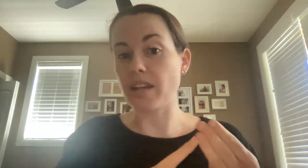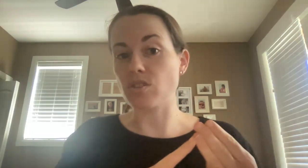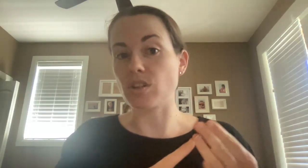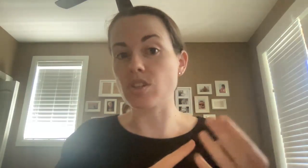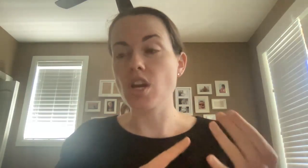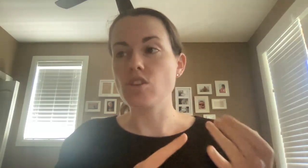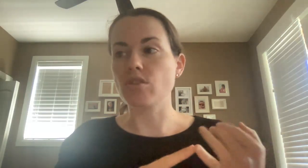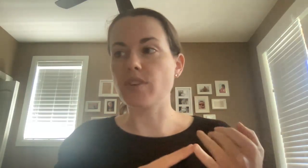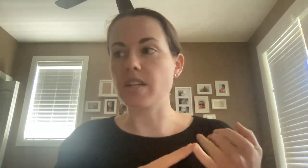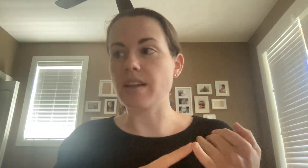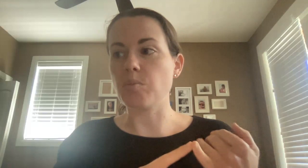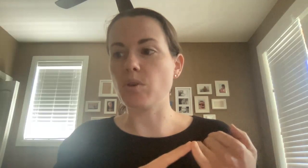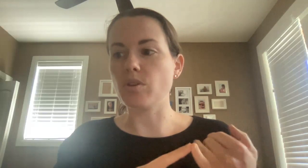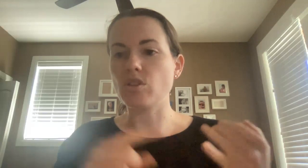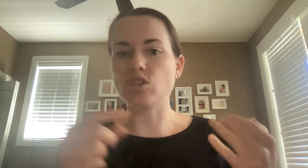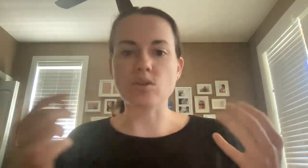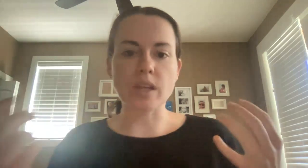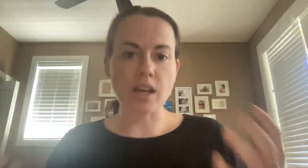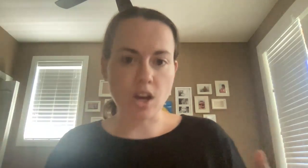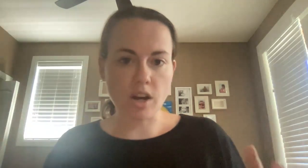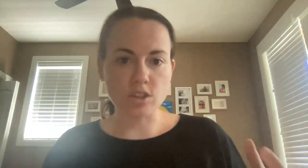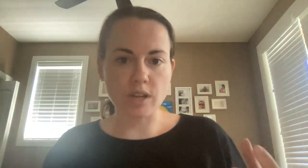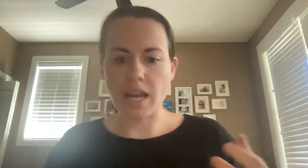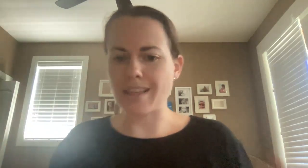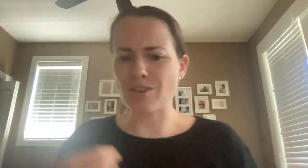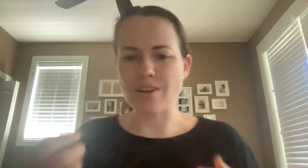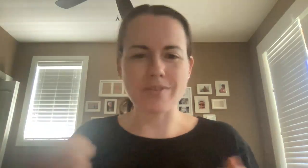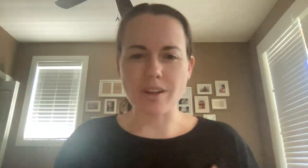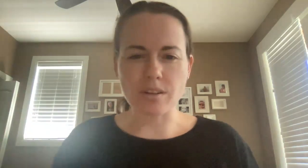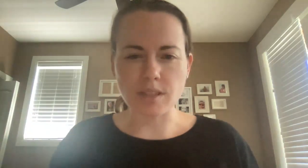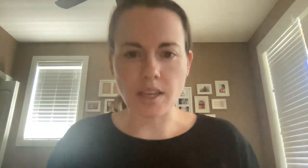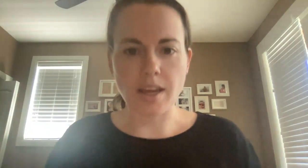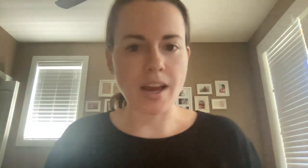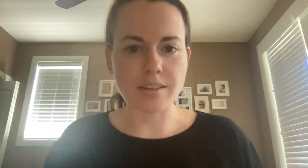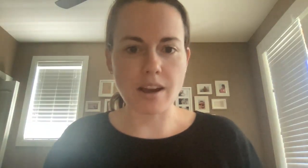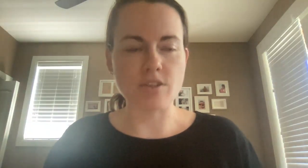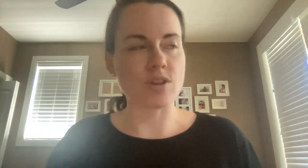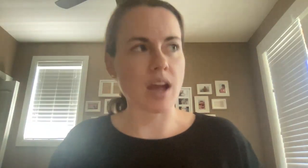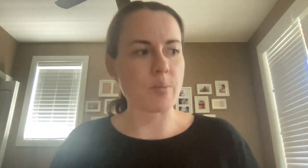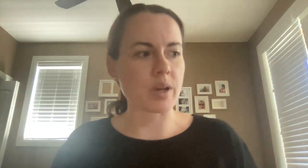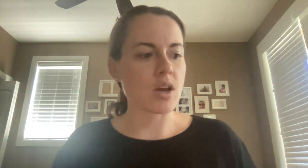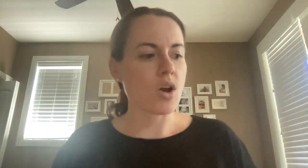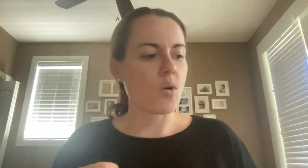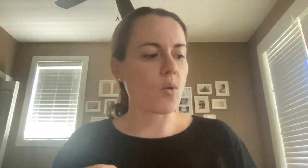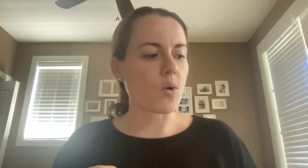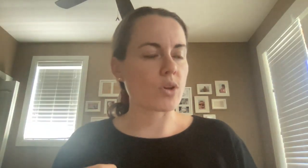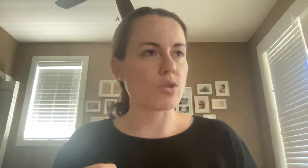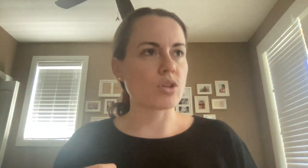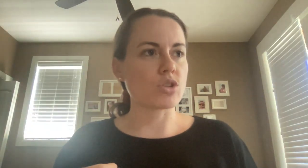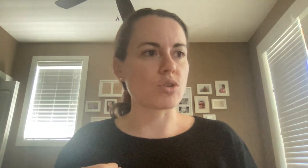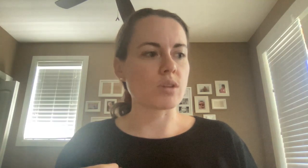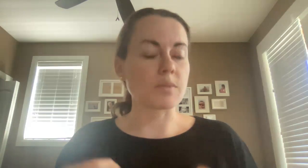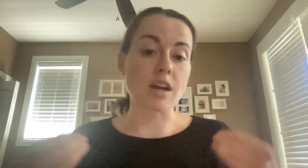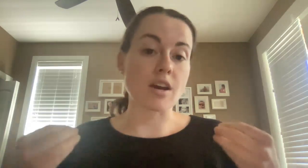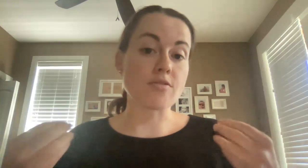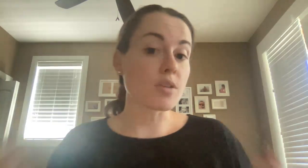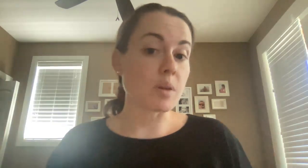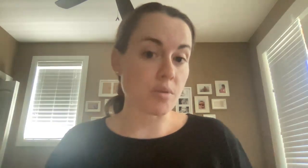answers. So for example, you can show like a card trick and they try to figure out like, how did that card trick happen? Or you can show them like a Fermi